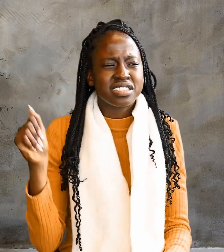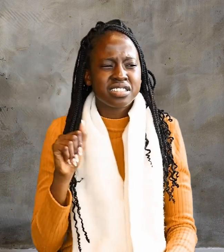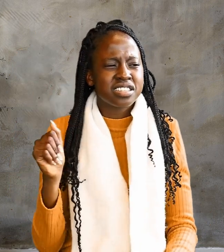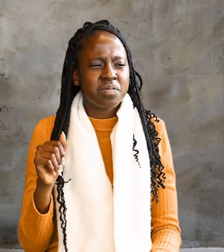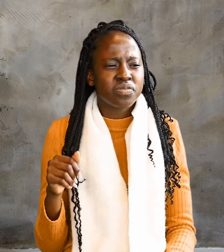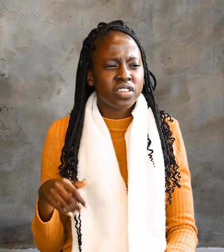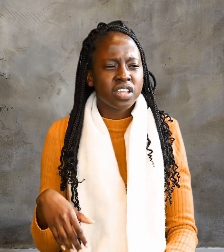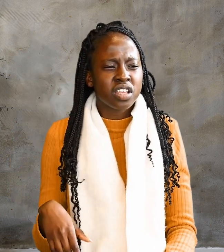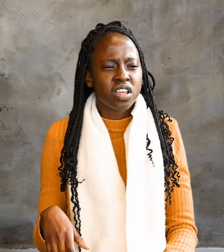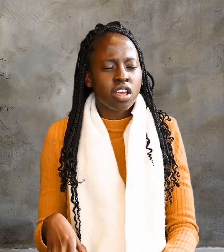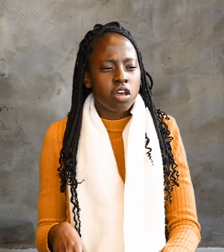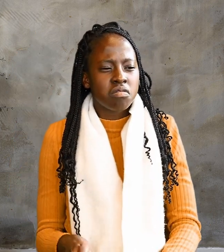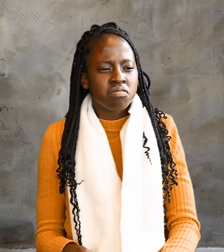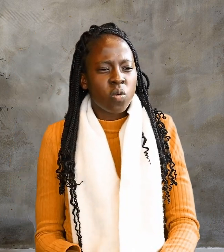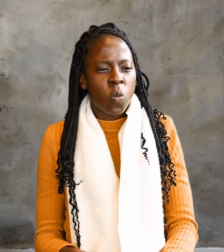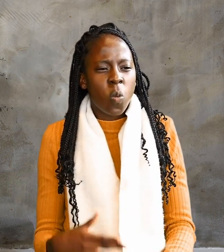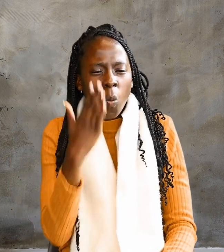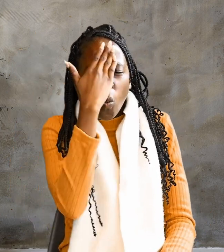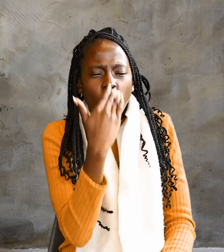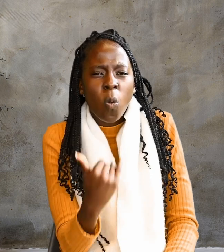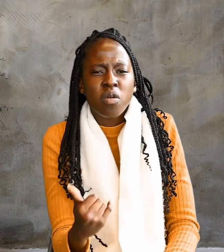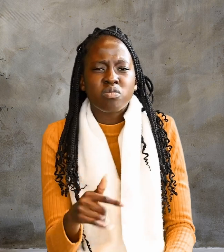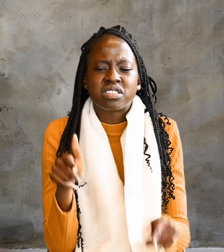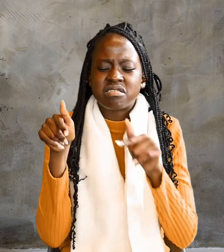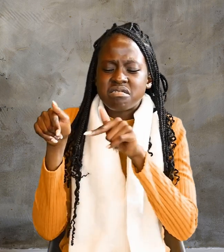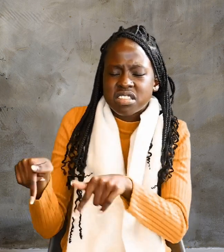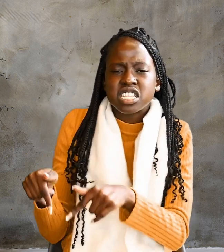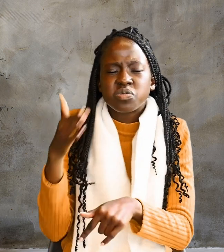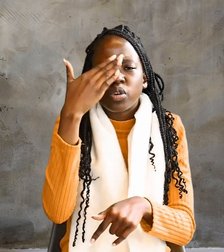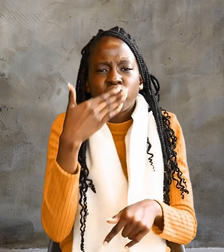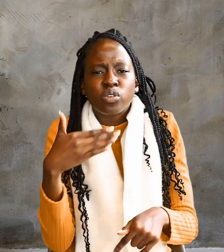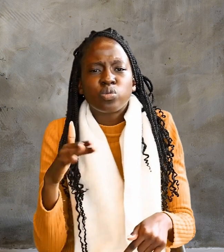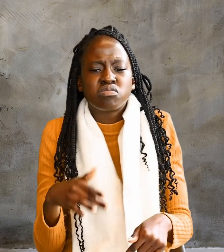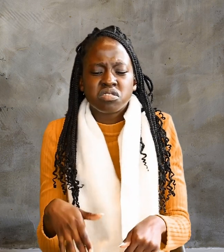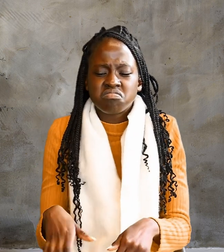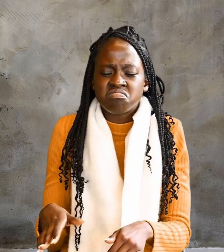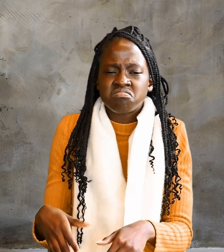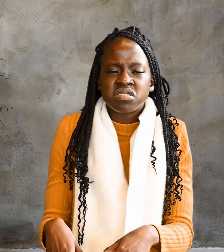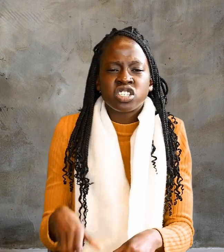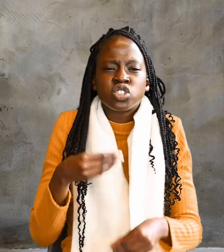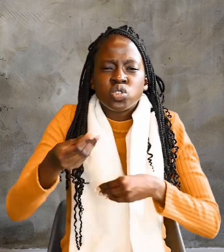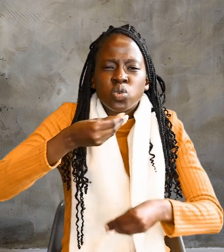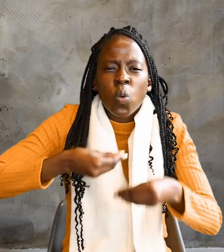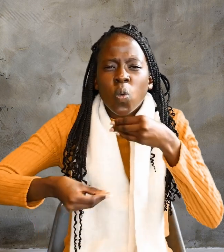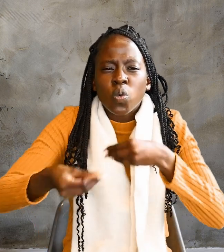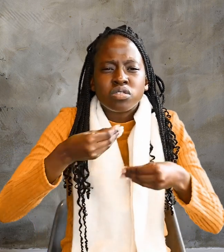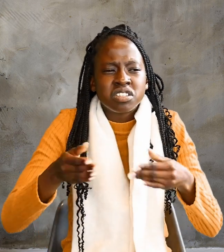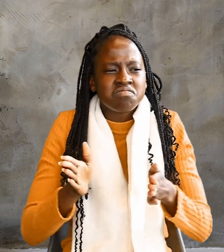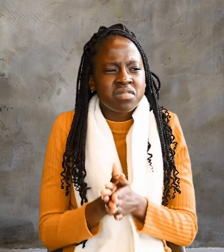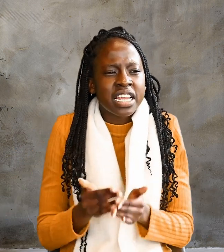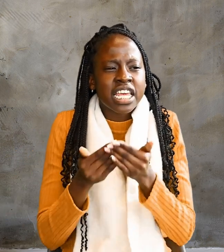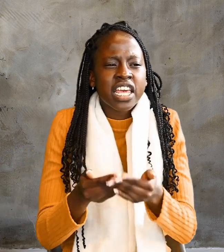this perfume sold and the money given to the poor? It was worth a year's wages.